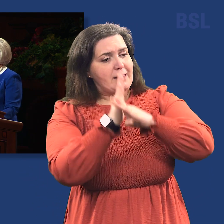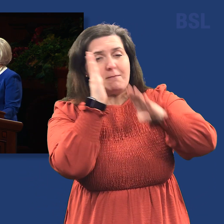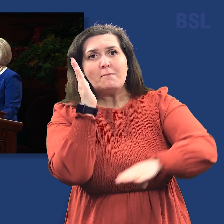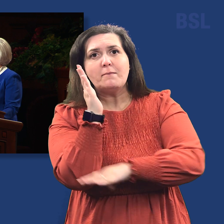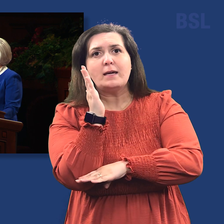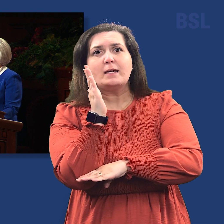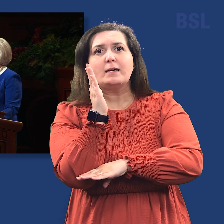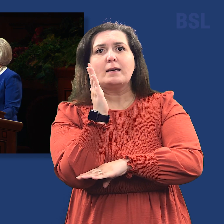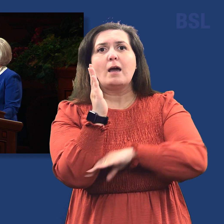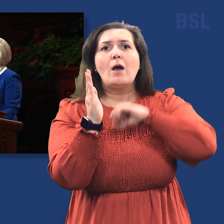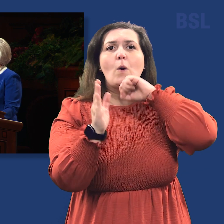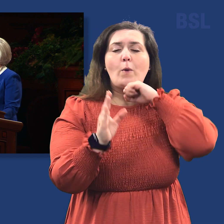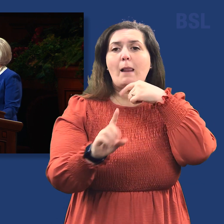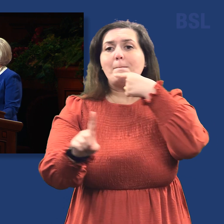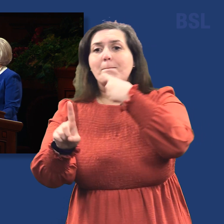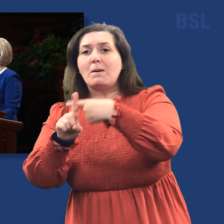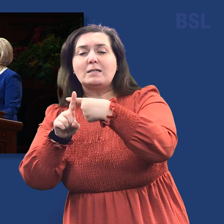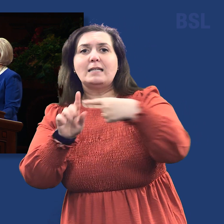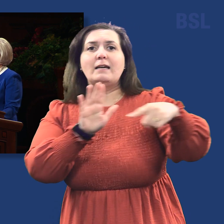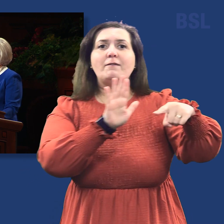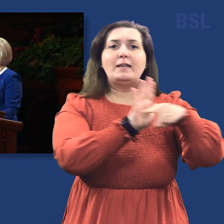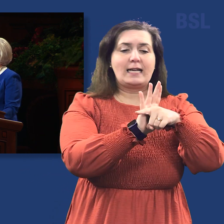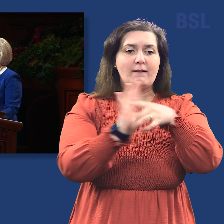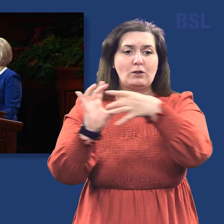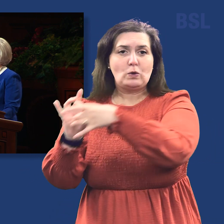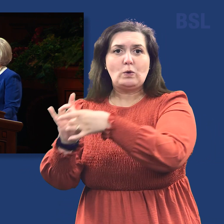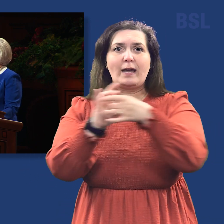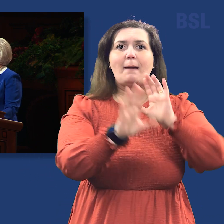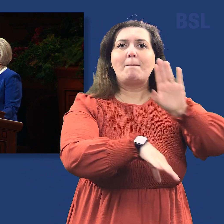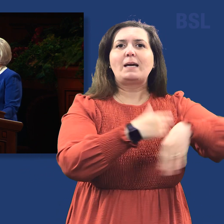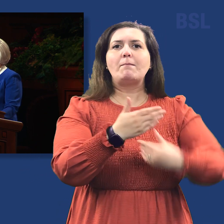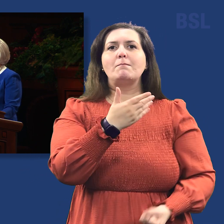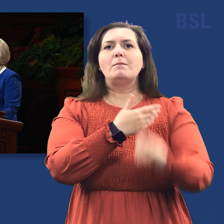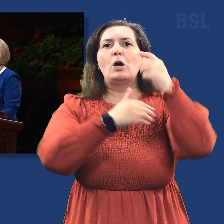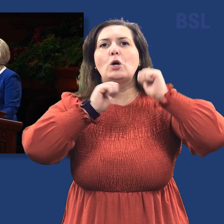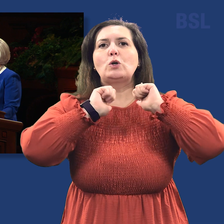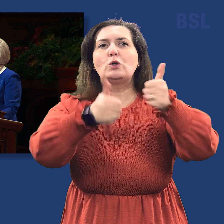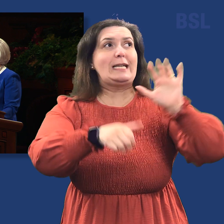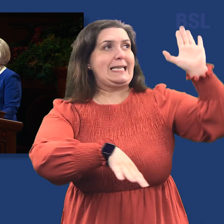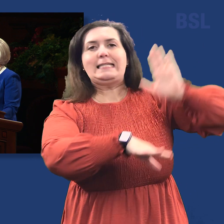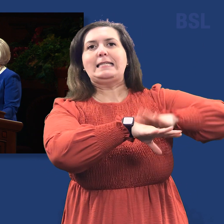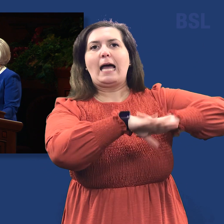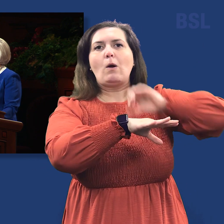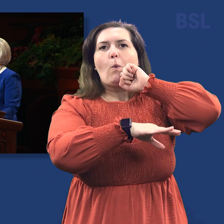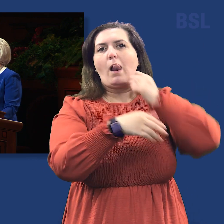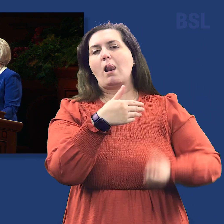both positive and negative work together for good, and the timing is the Lord's. We